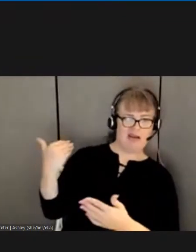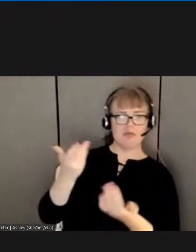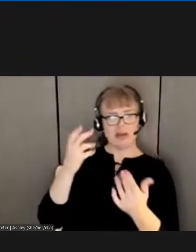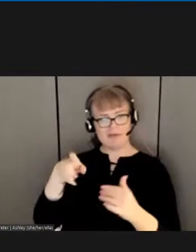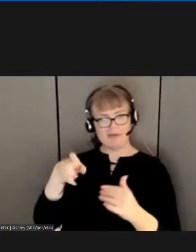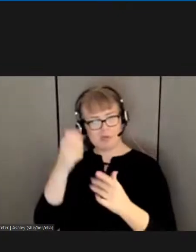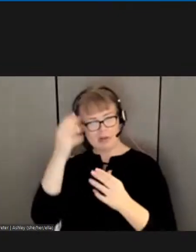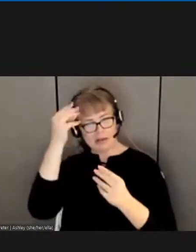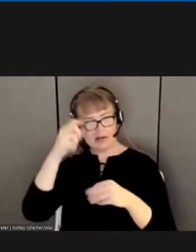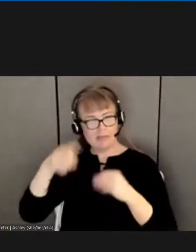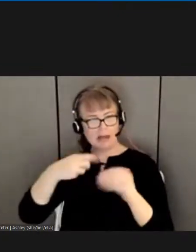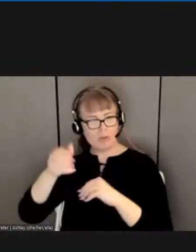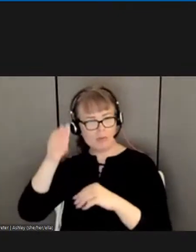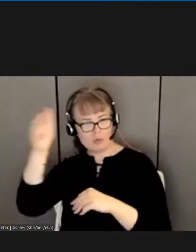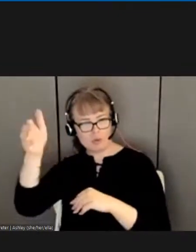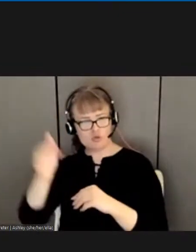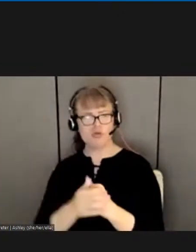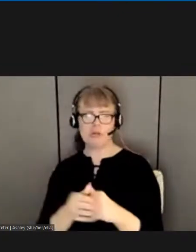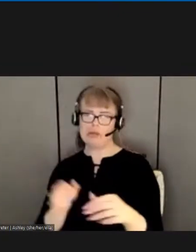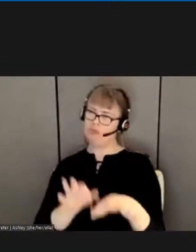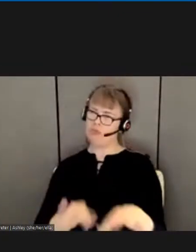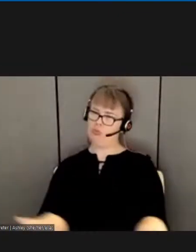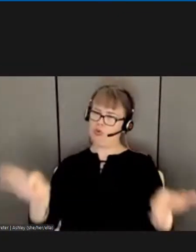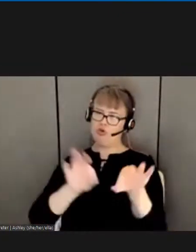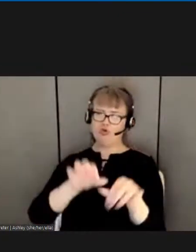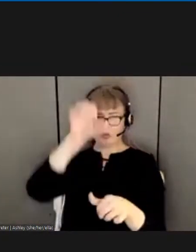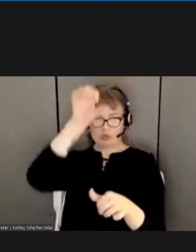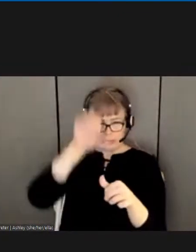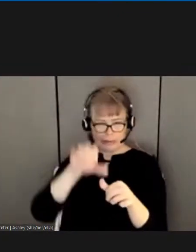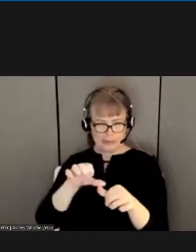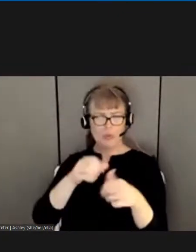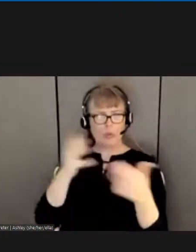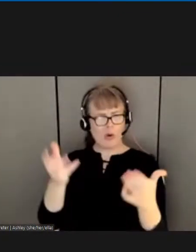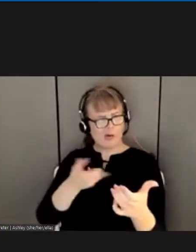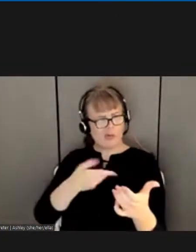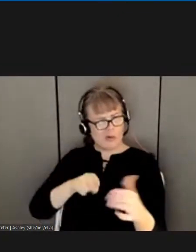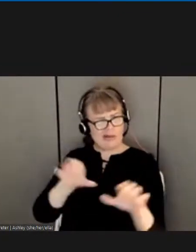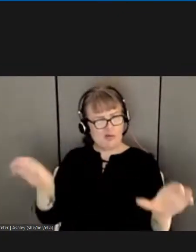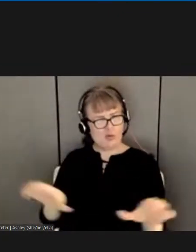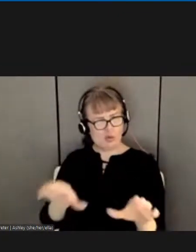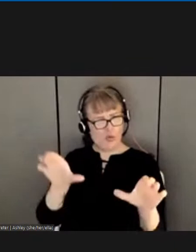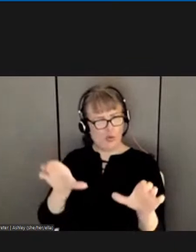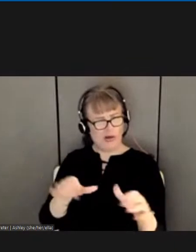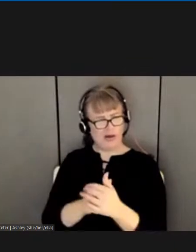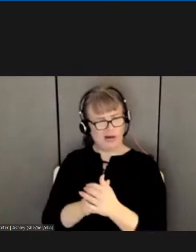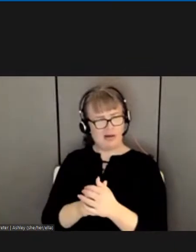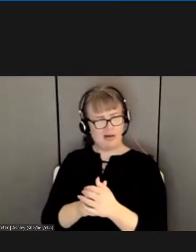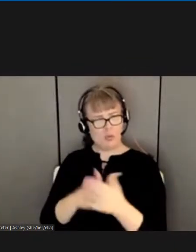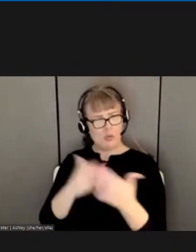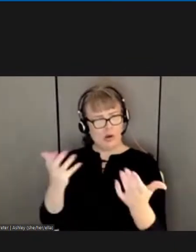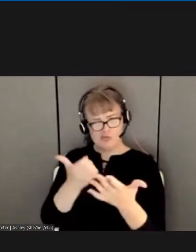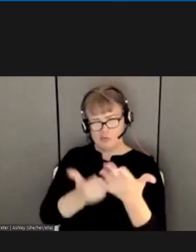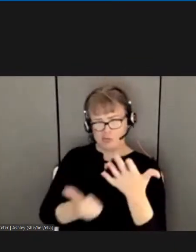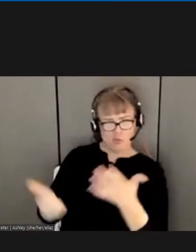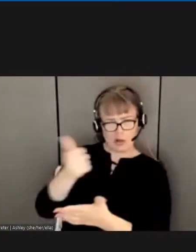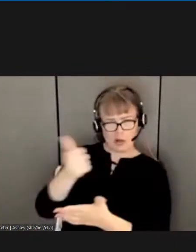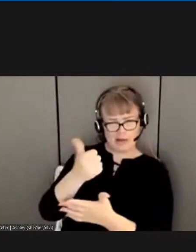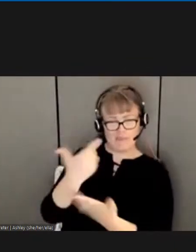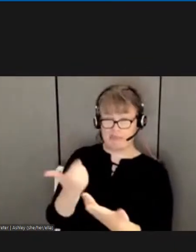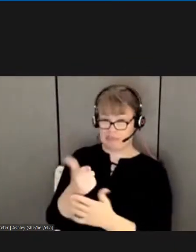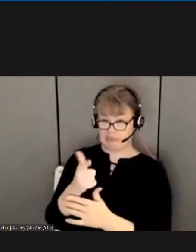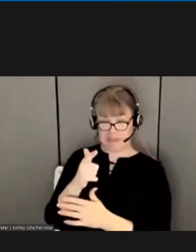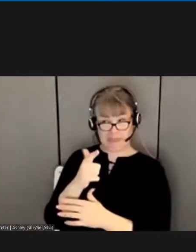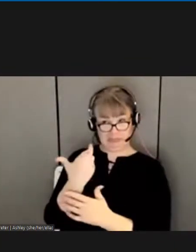obligation importance of what we're doing i took the liberty to look back just to show you where we've gone as a union